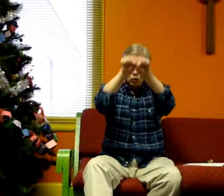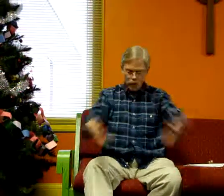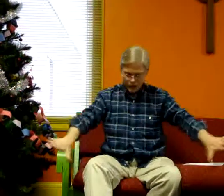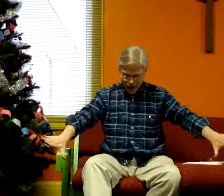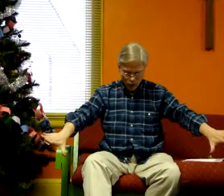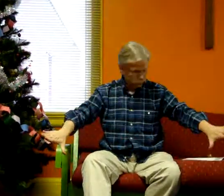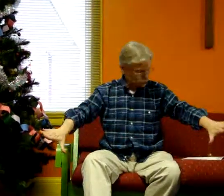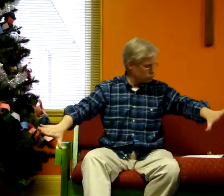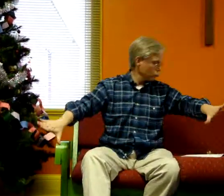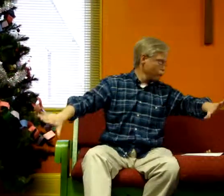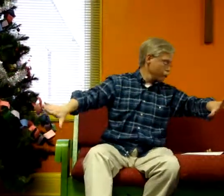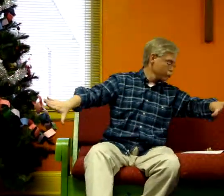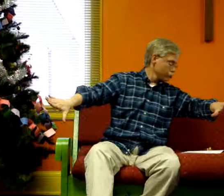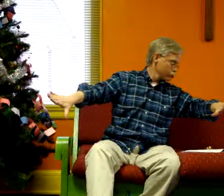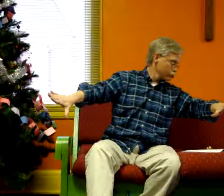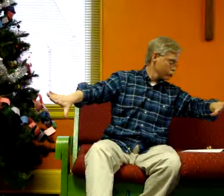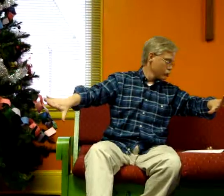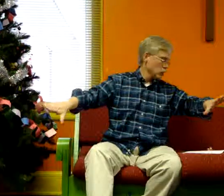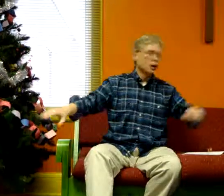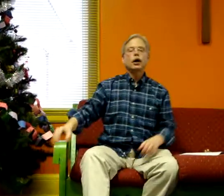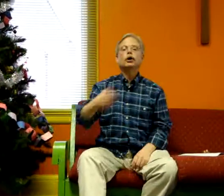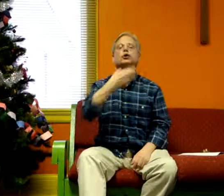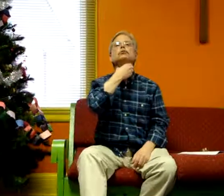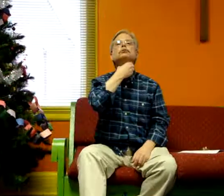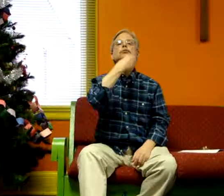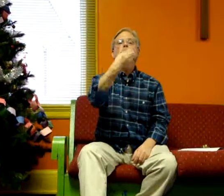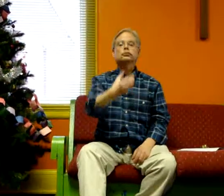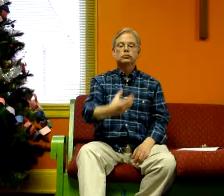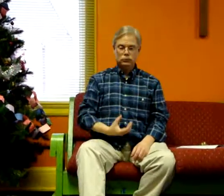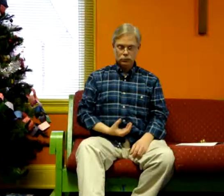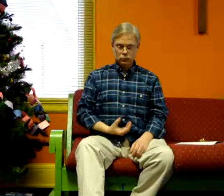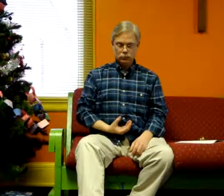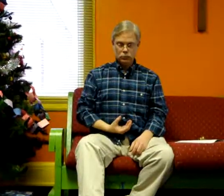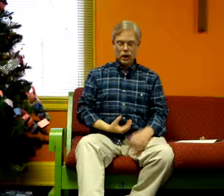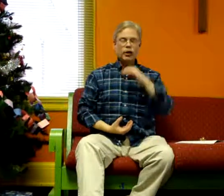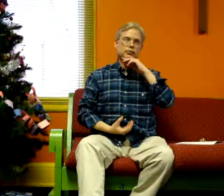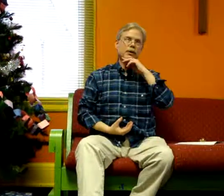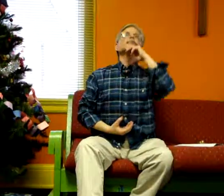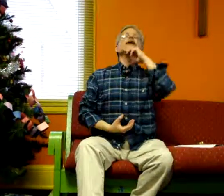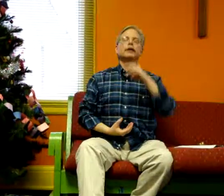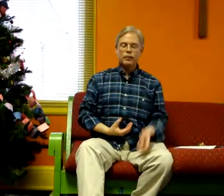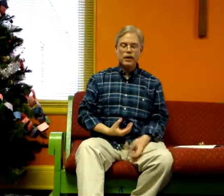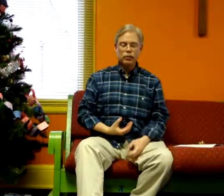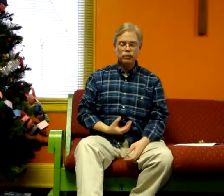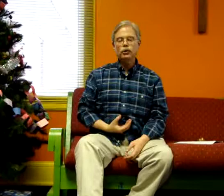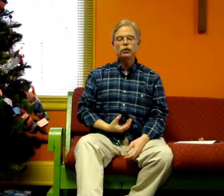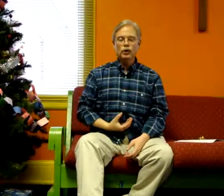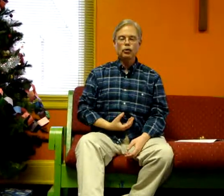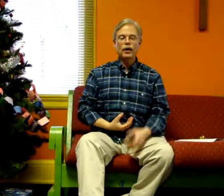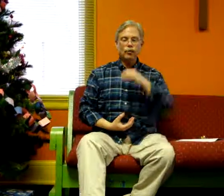Without hunger. I raised my head up. I didn't really mean to do that. You don't have to